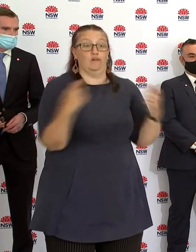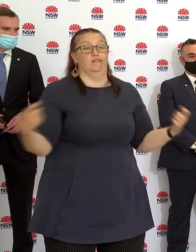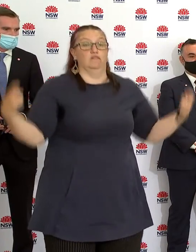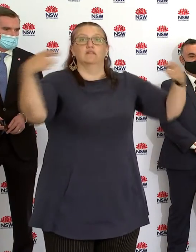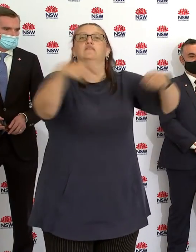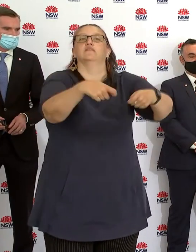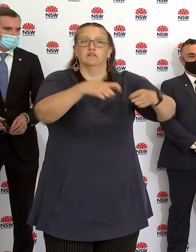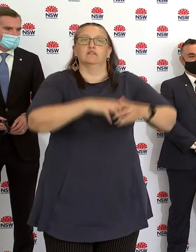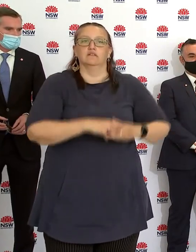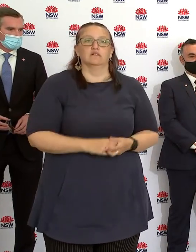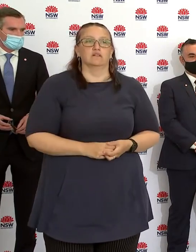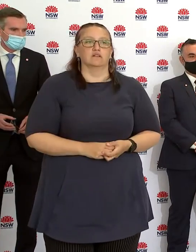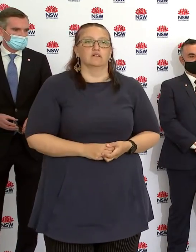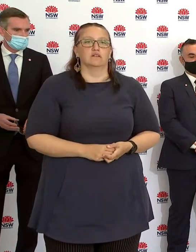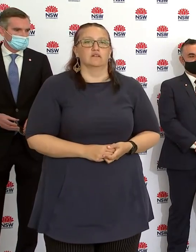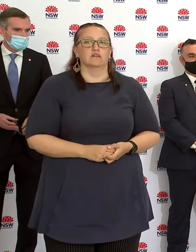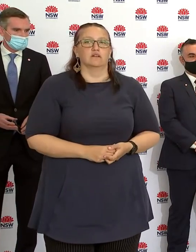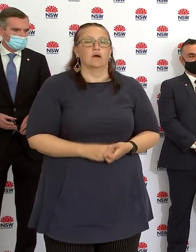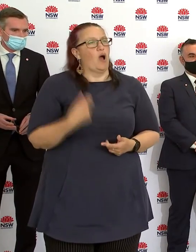me make it very clear.